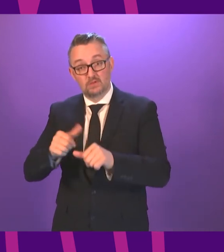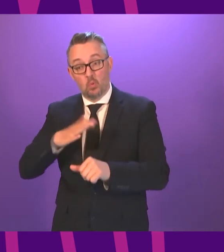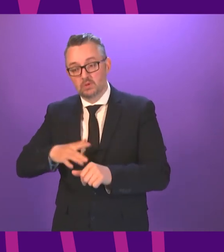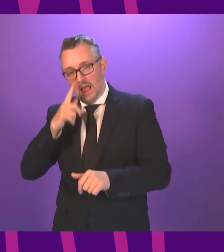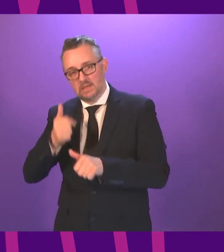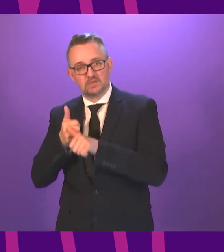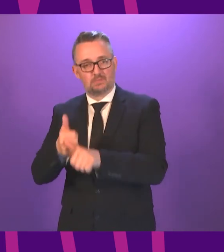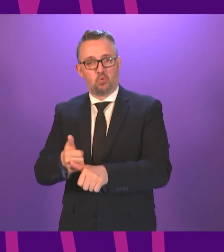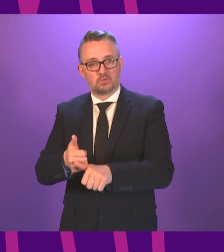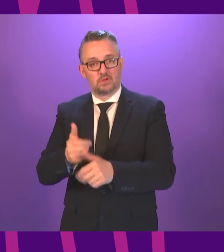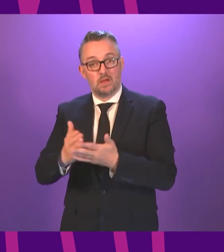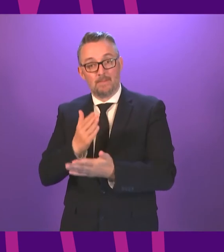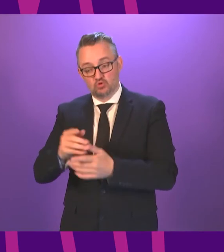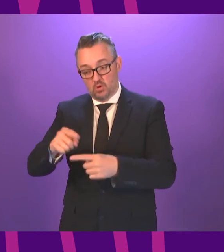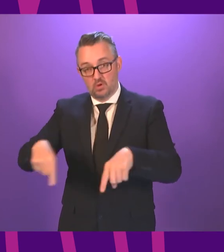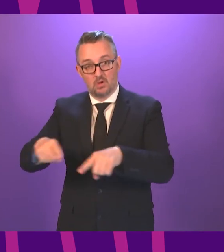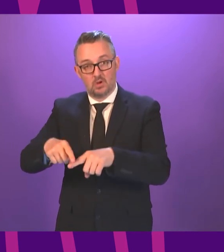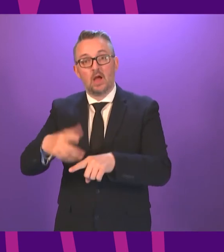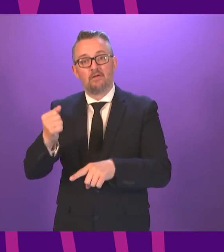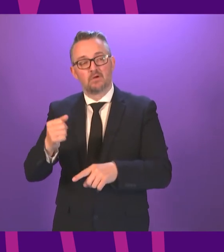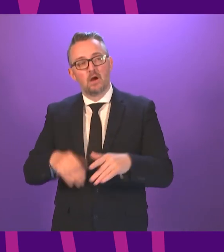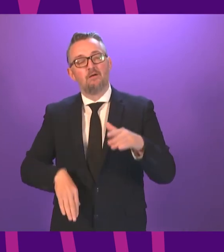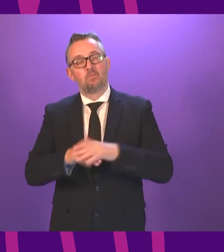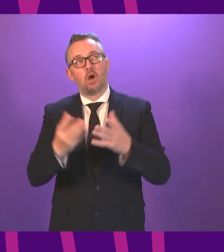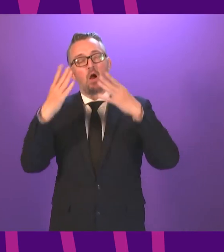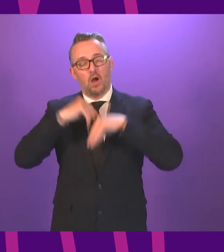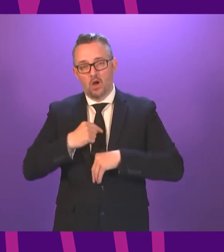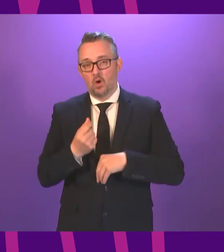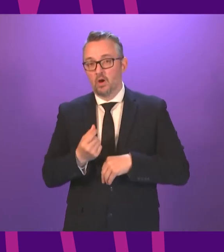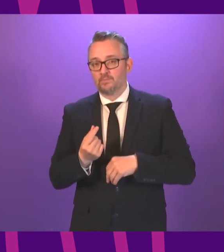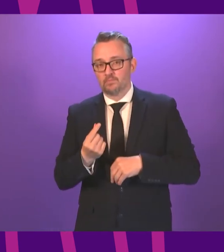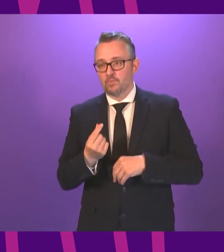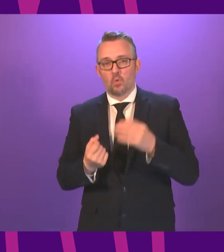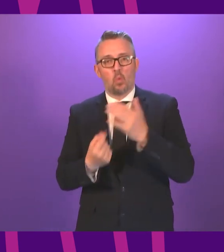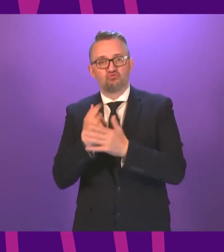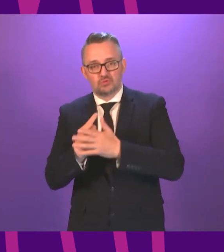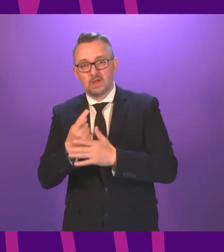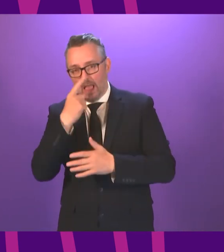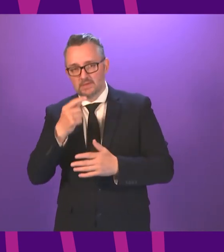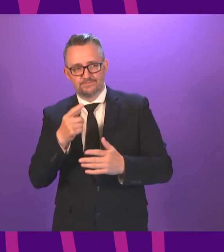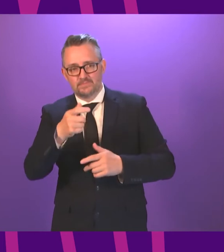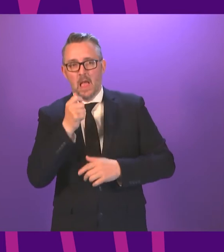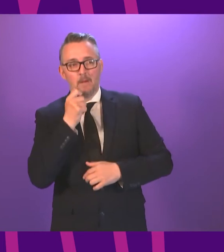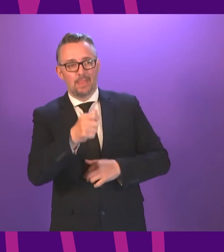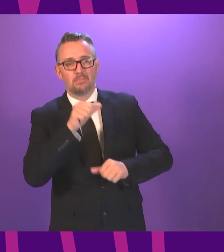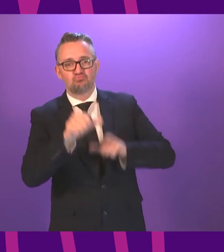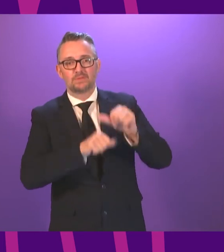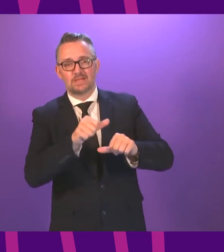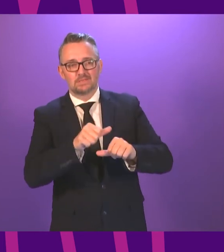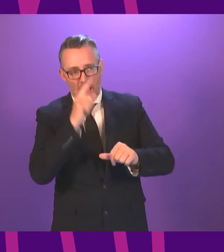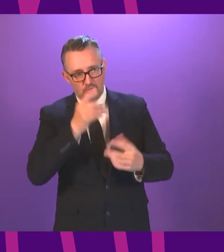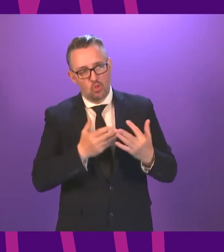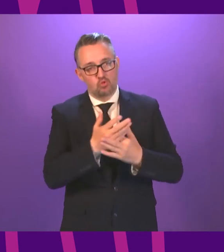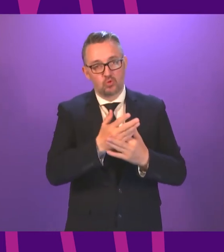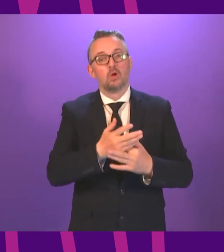to ensure that they have the maximum opportunity to take advantage of the appeals process and to be encouraged and